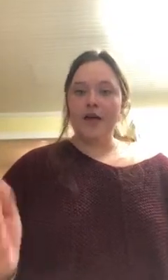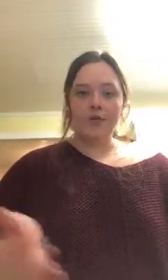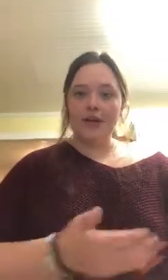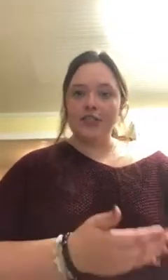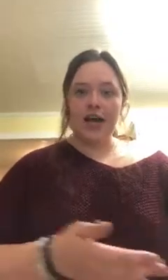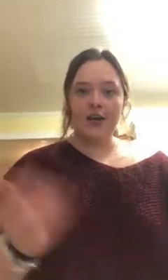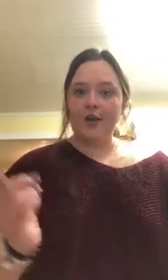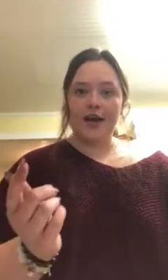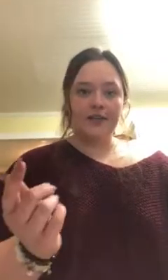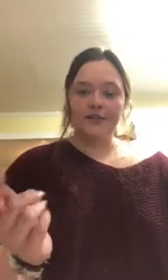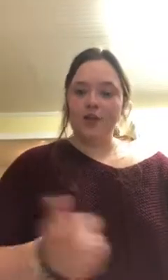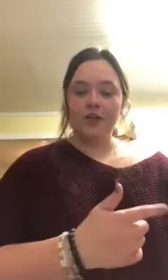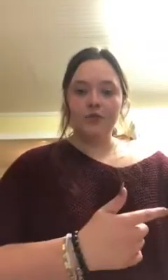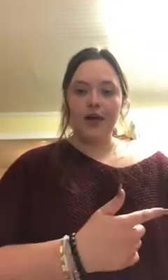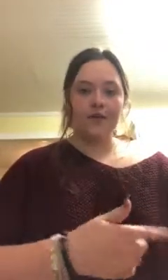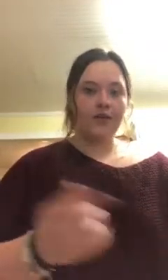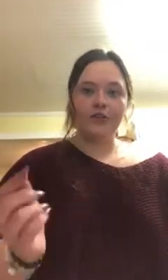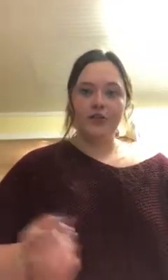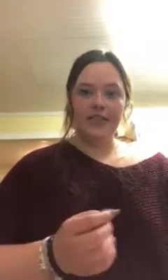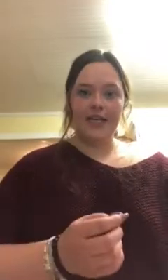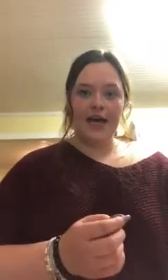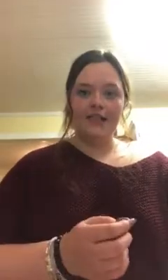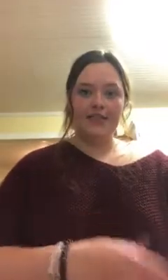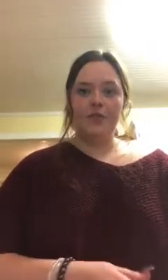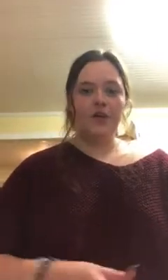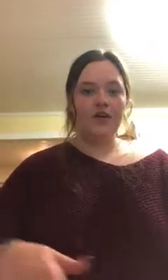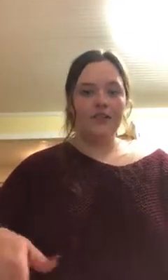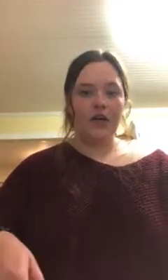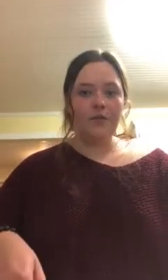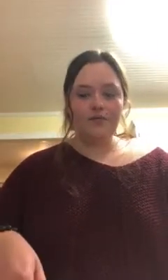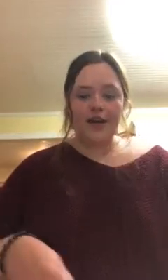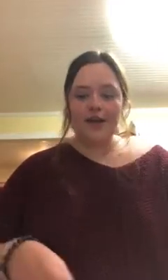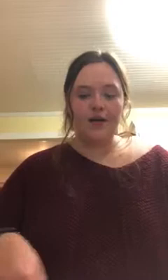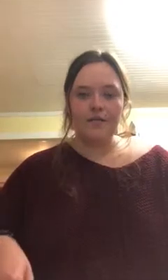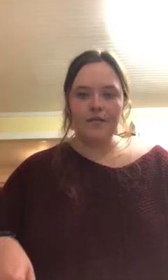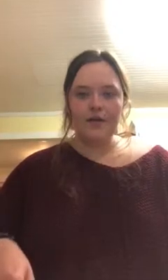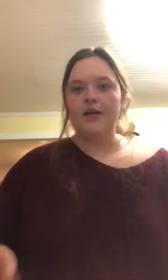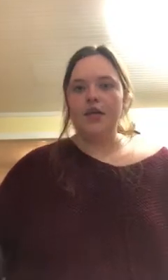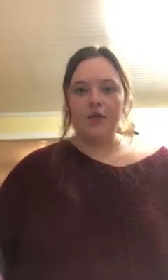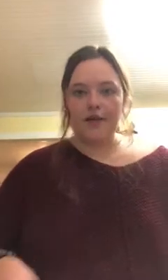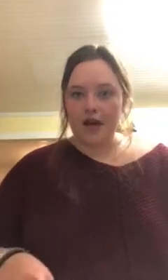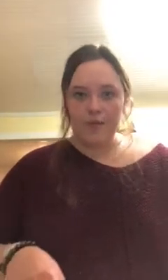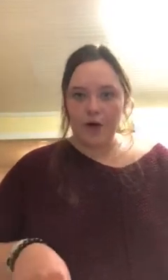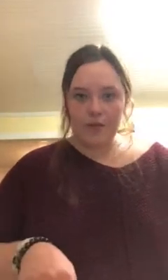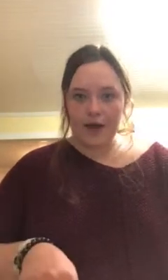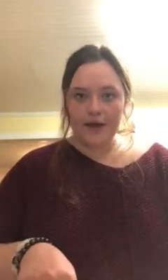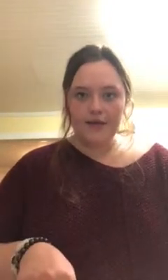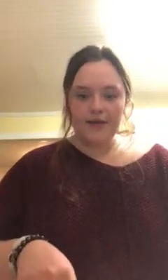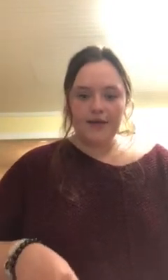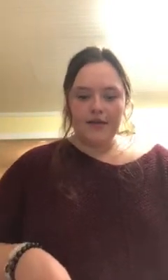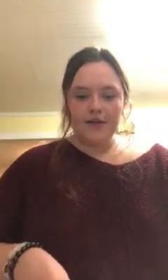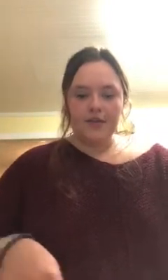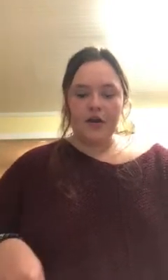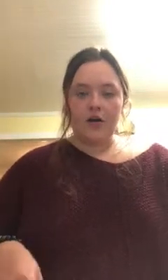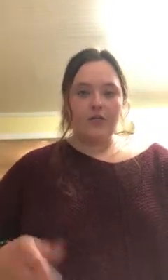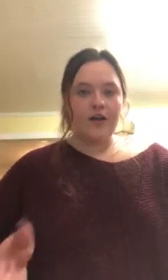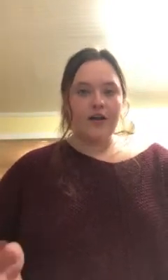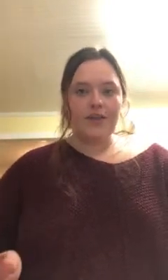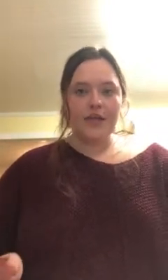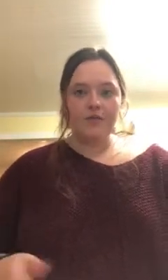time you get a check you're paying so much money for your student debts and then when you get done with paying them you might even have more to pay so there can be times